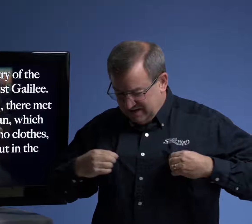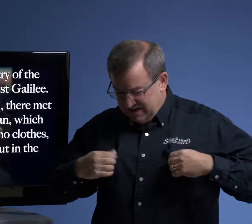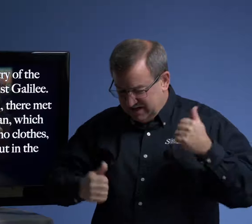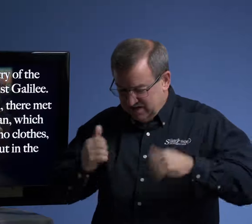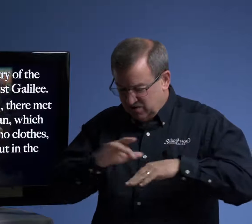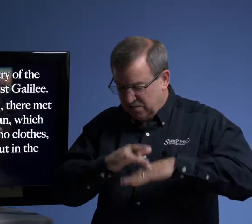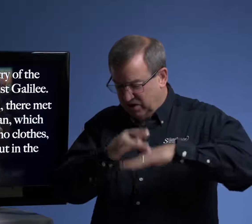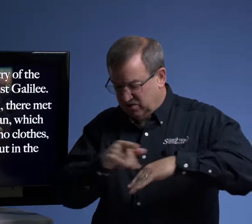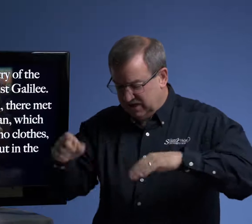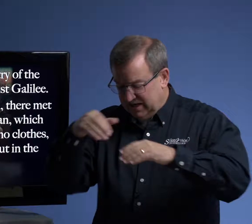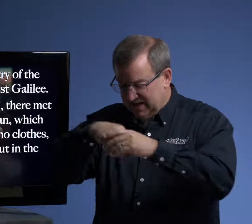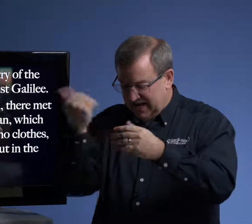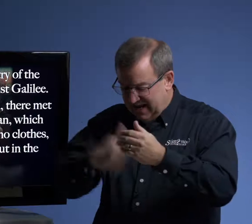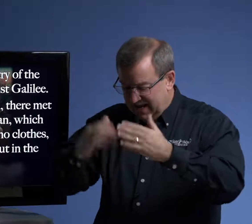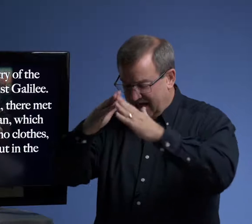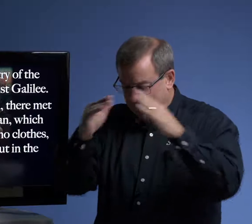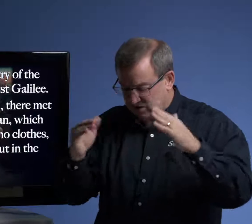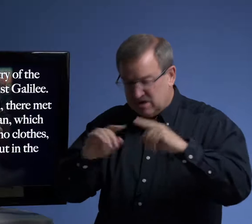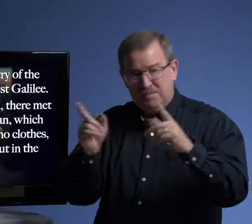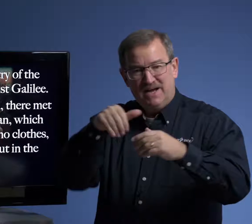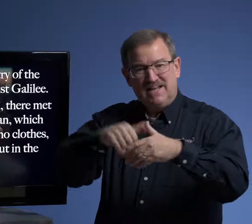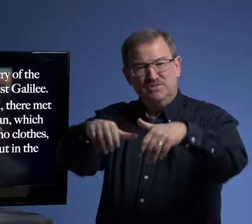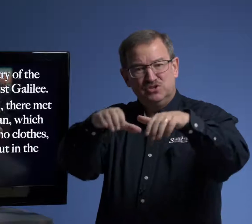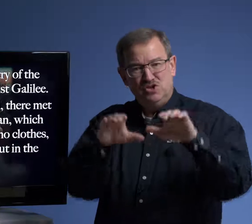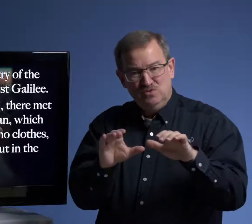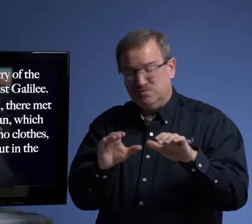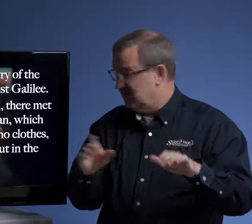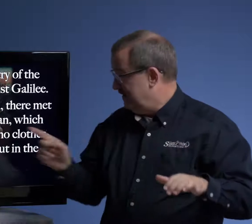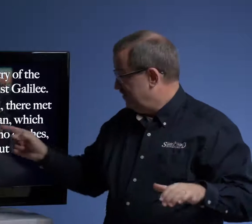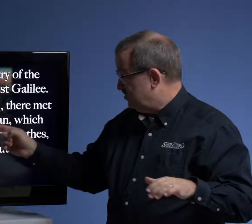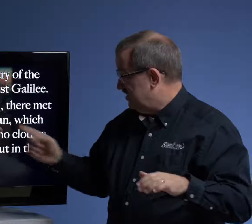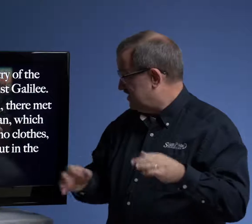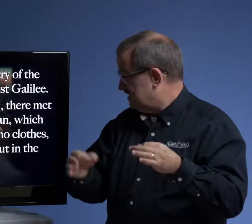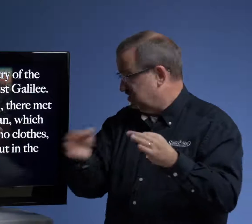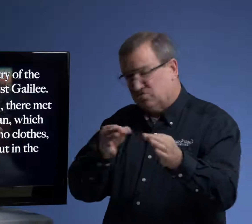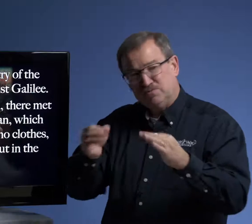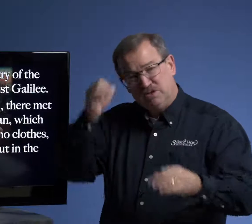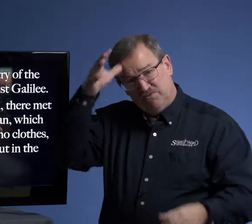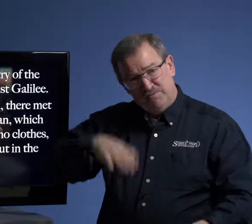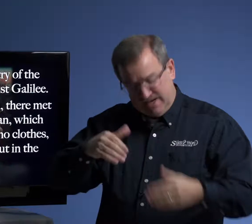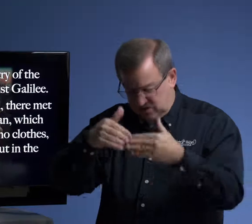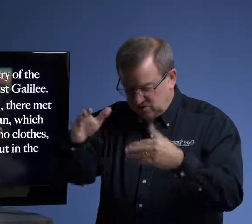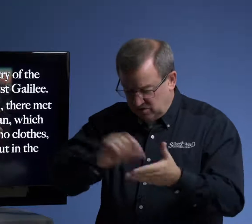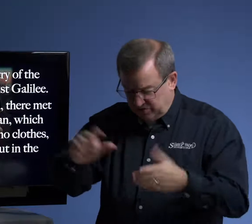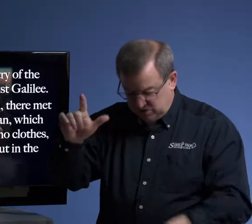neither abode he in any house, but in the tombs. So this is the description of the man. It goes on verse